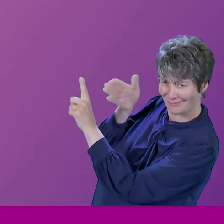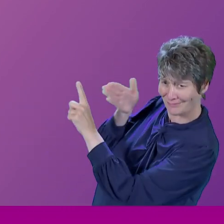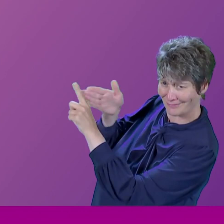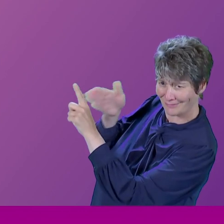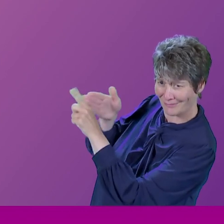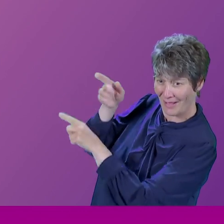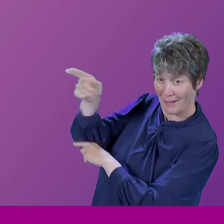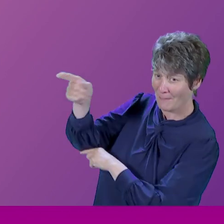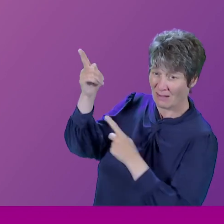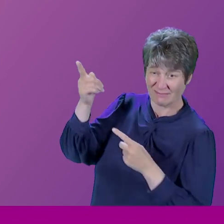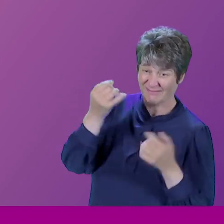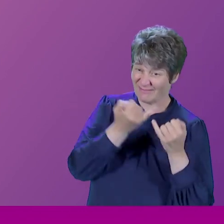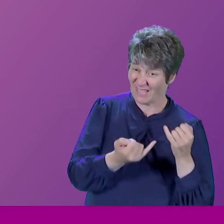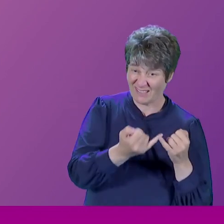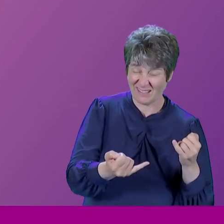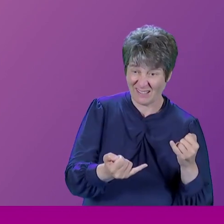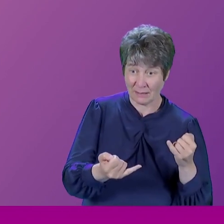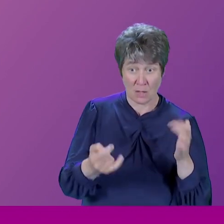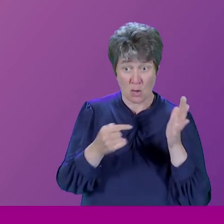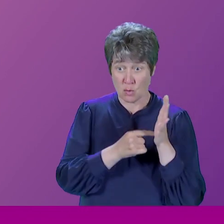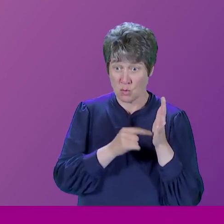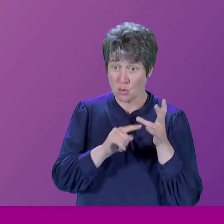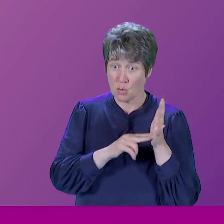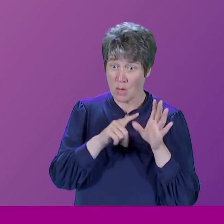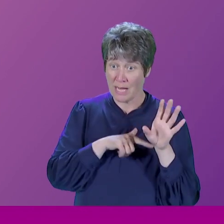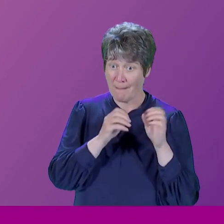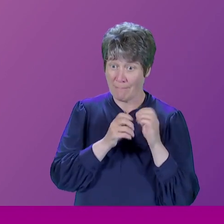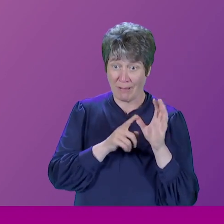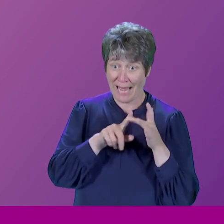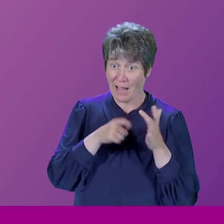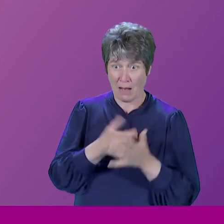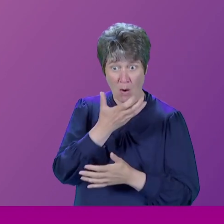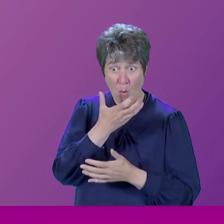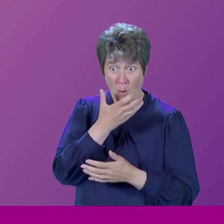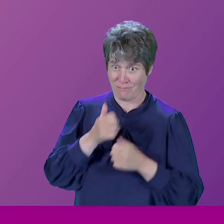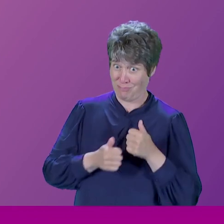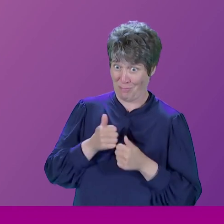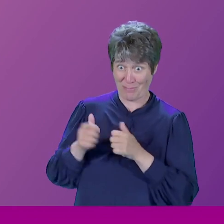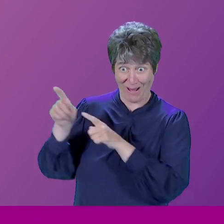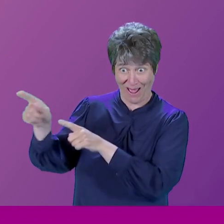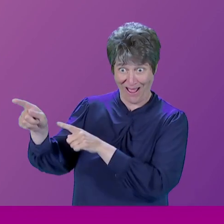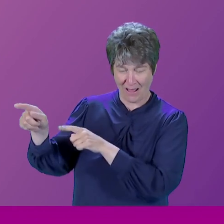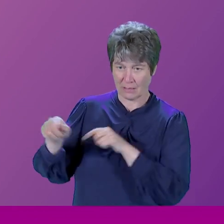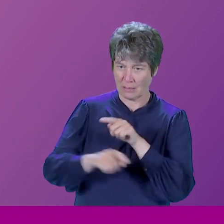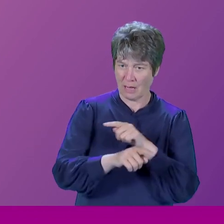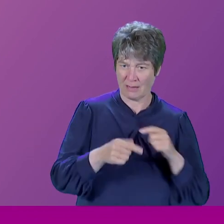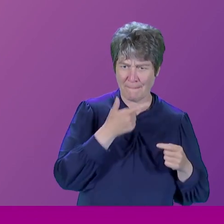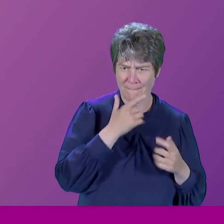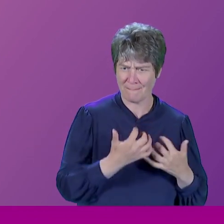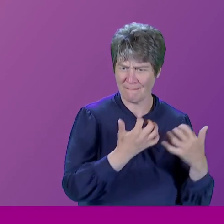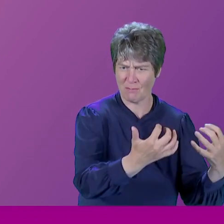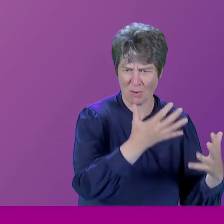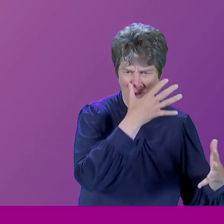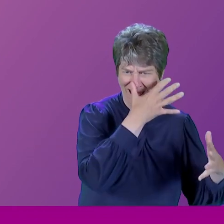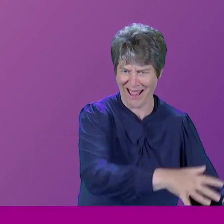But, you know, things were going well, and Blair was popular, and, you know, they still remembered how much they hated us, and so on. So, it was just a